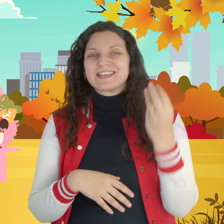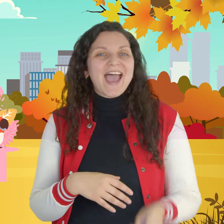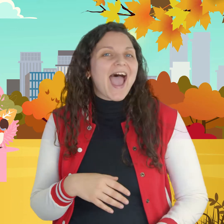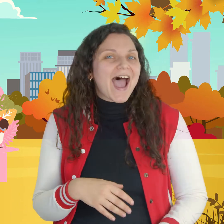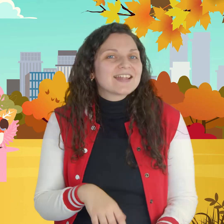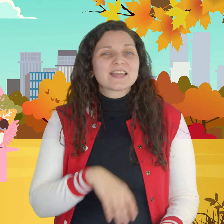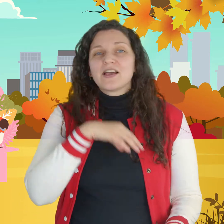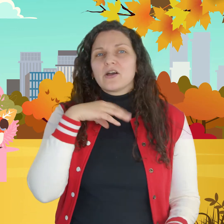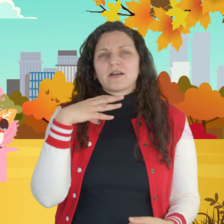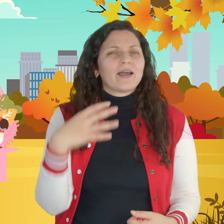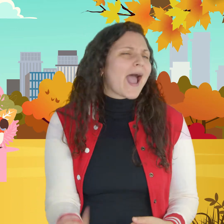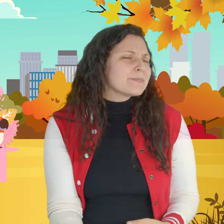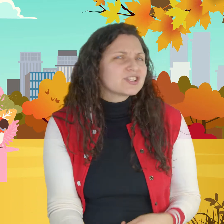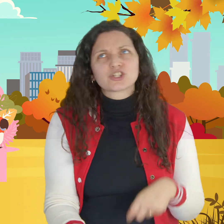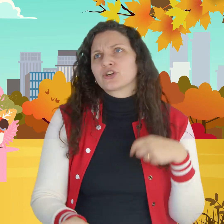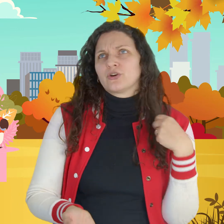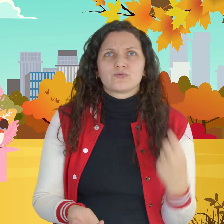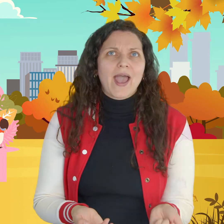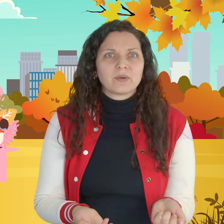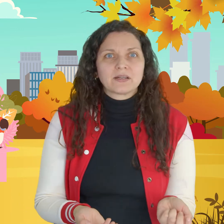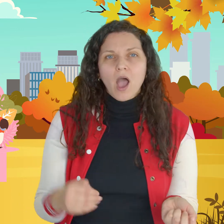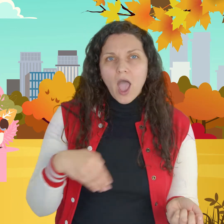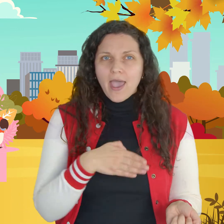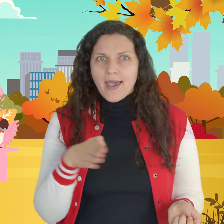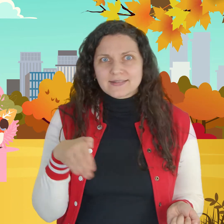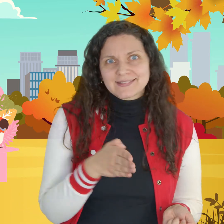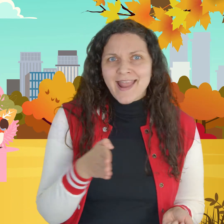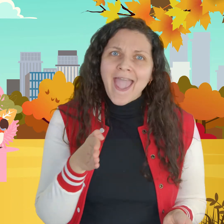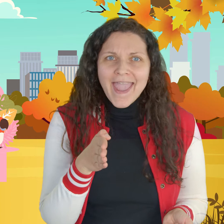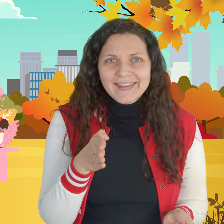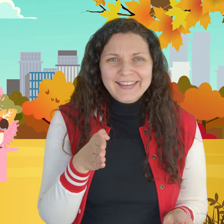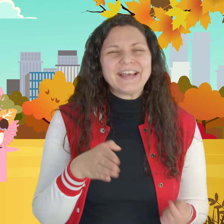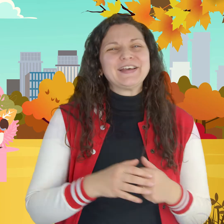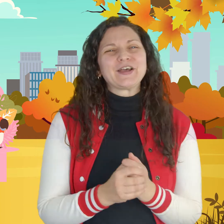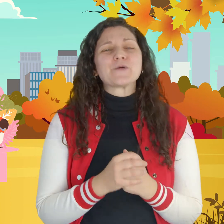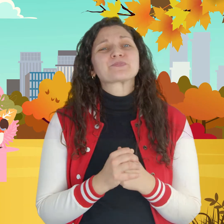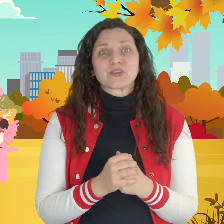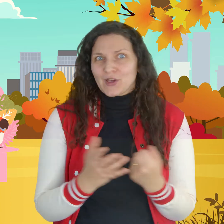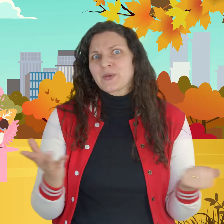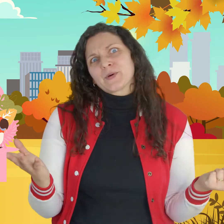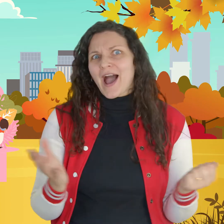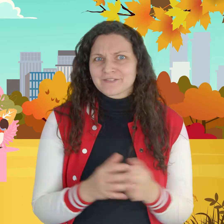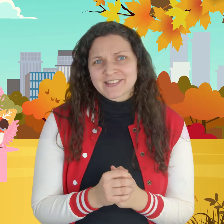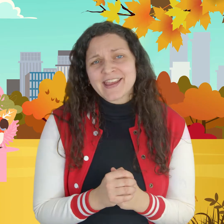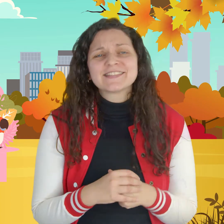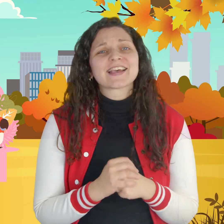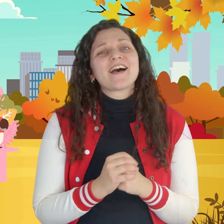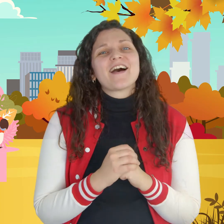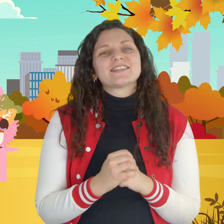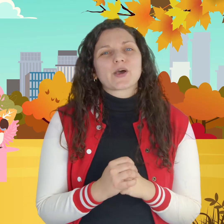hamster a rabbit a snake some people have mates so